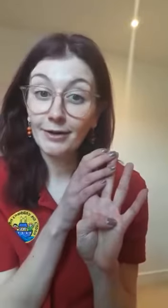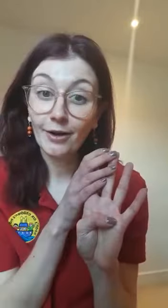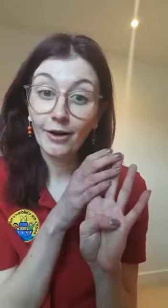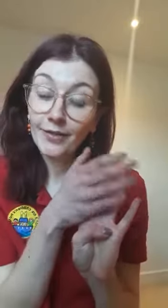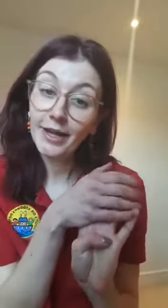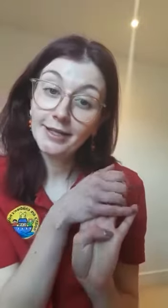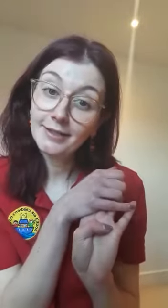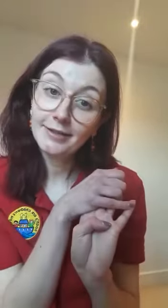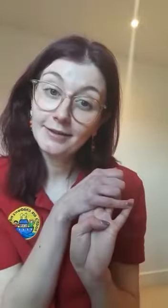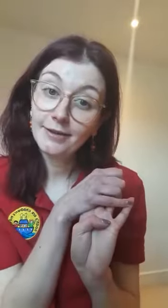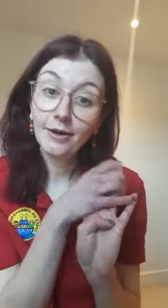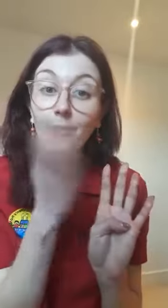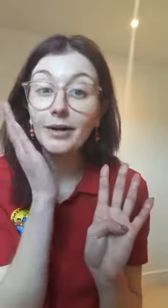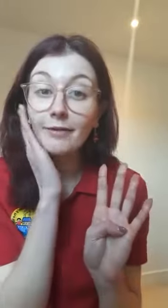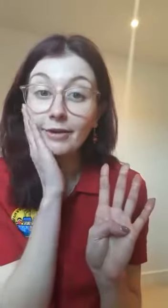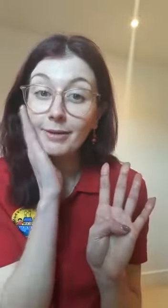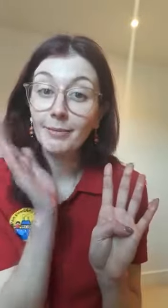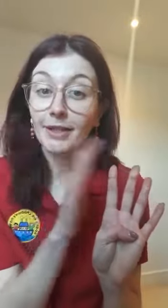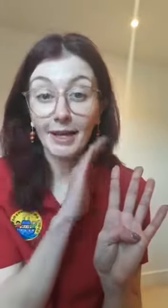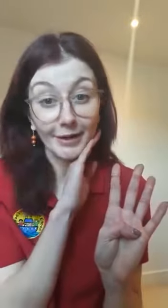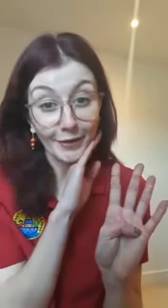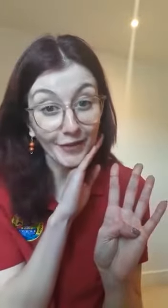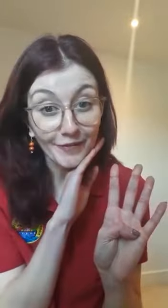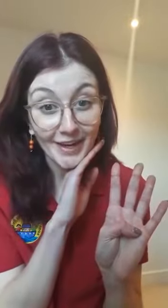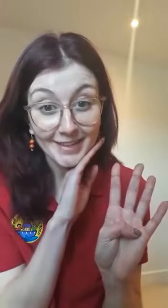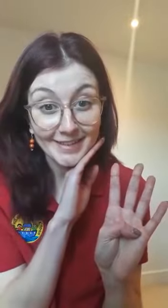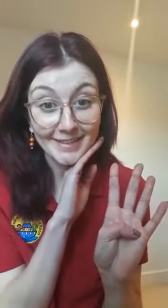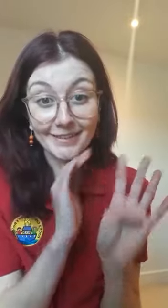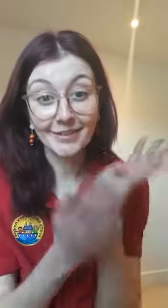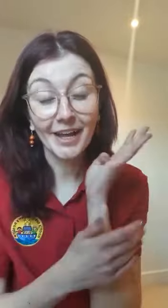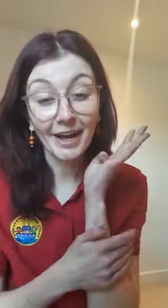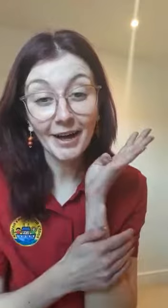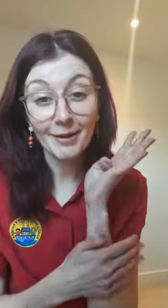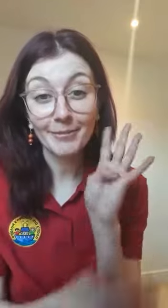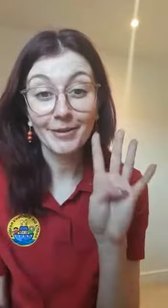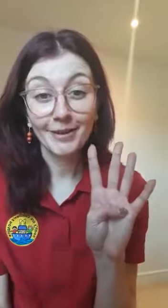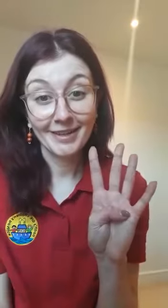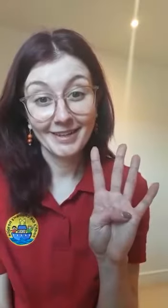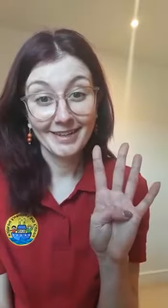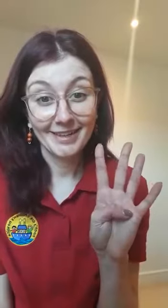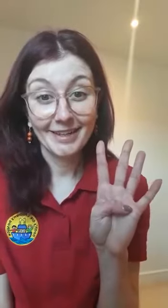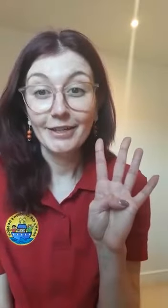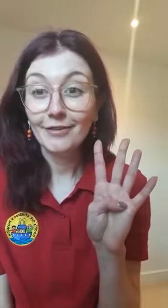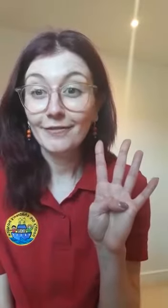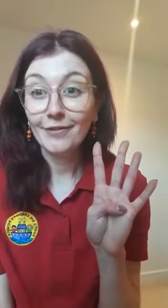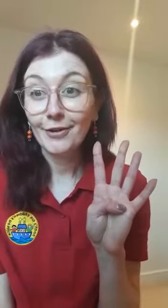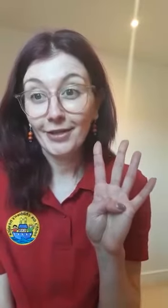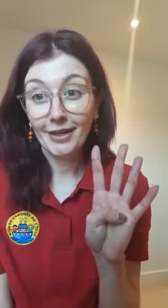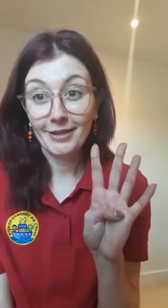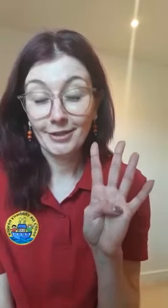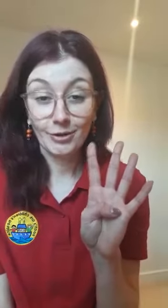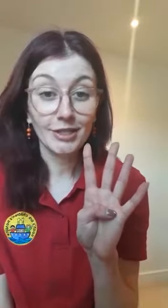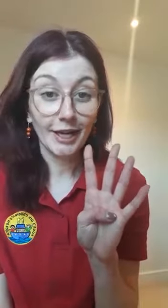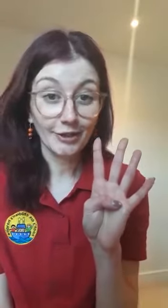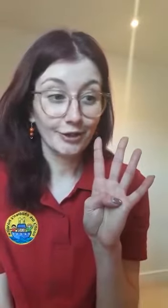on their hands or wherever. Maybe they're on the face or in their arms. Four things you can touch.